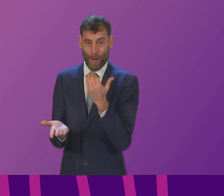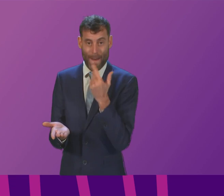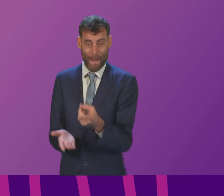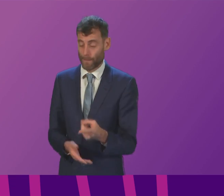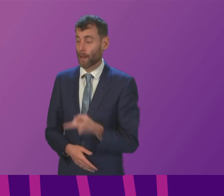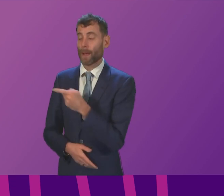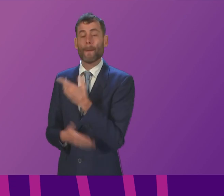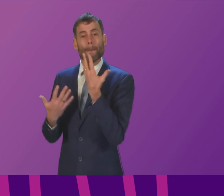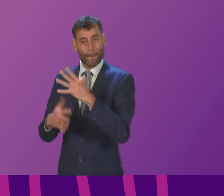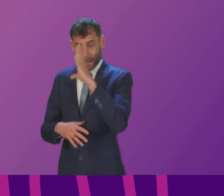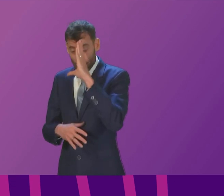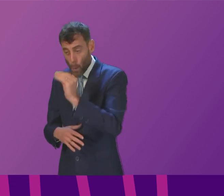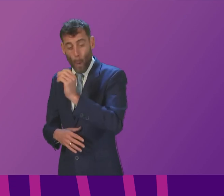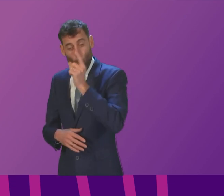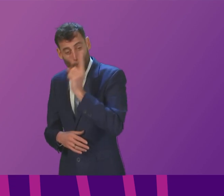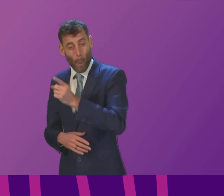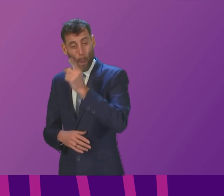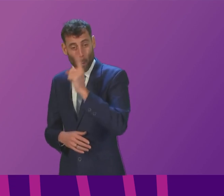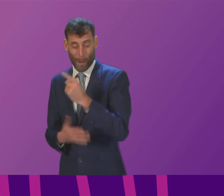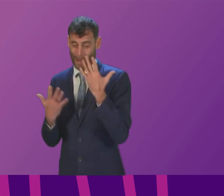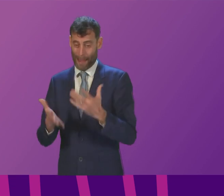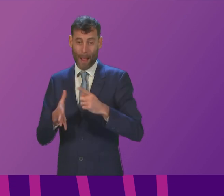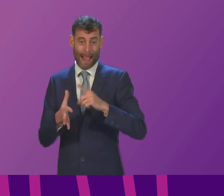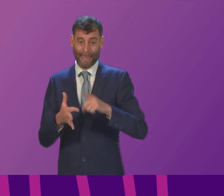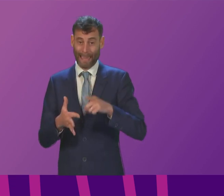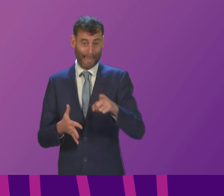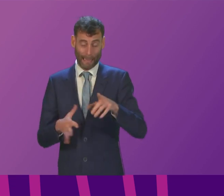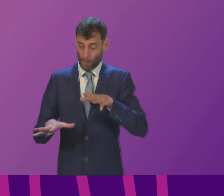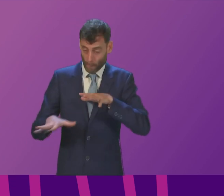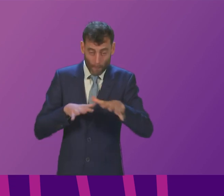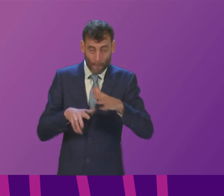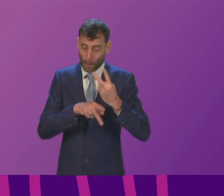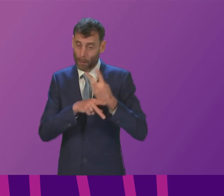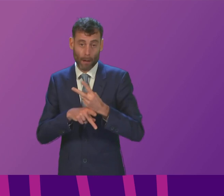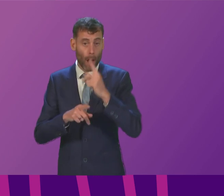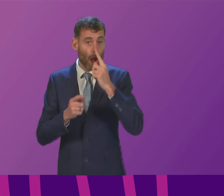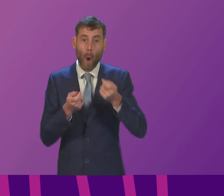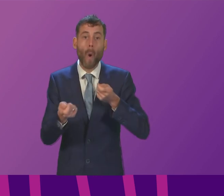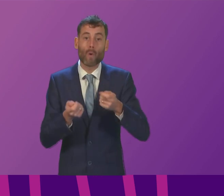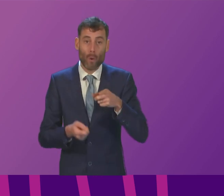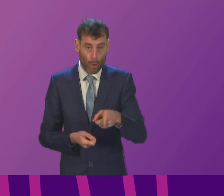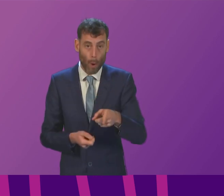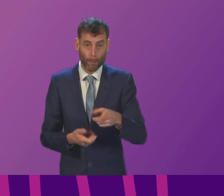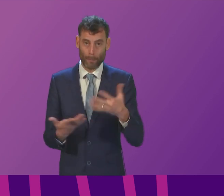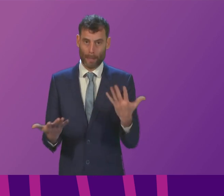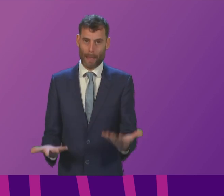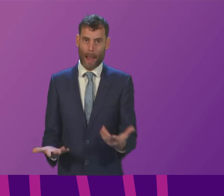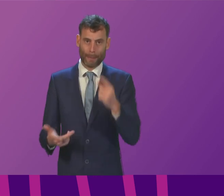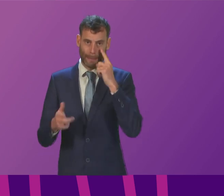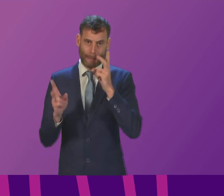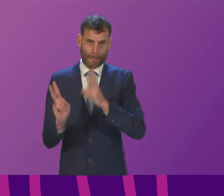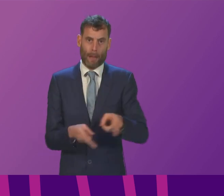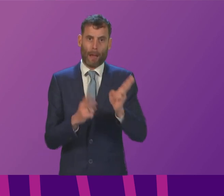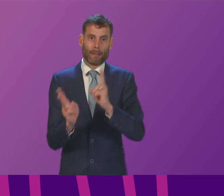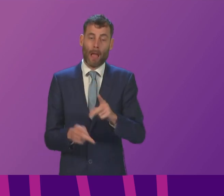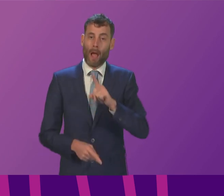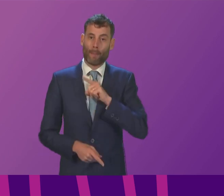been warned for months about the challenges facing A&E and we now have people dying because of record A&E waiting times earlier this week the first